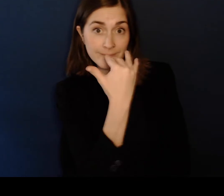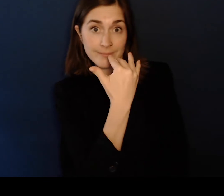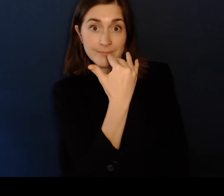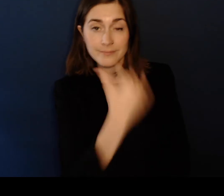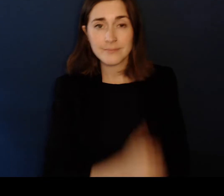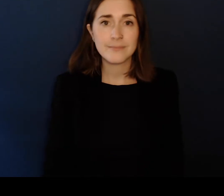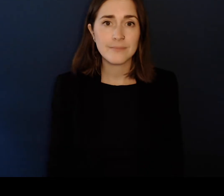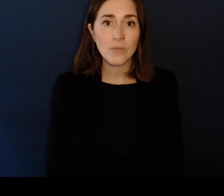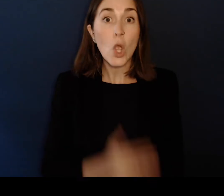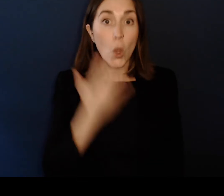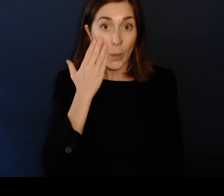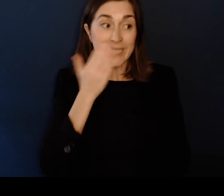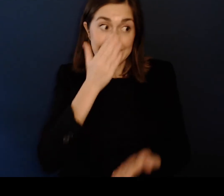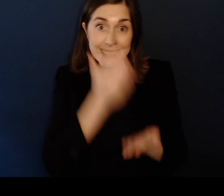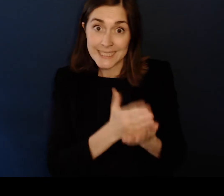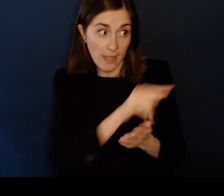their attention